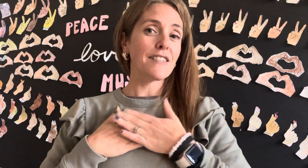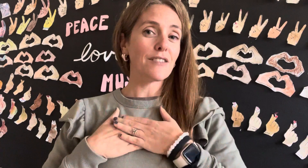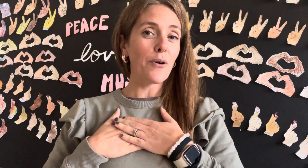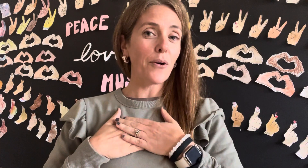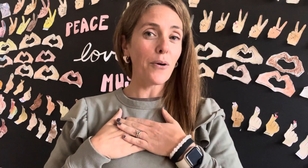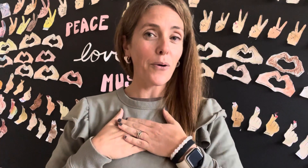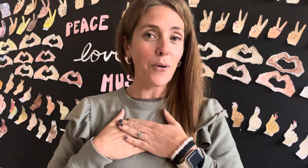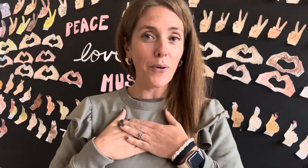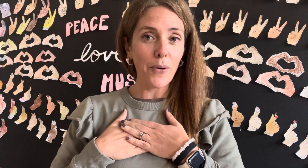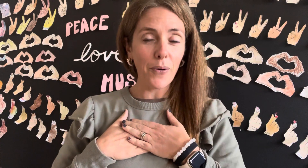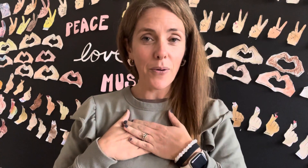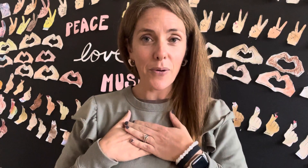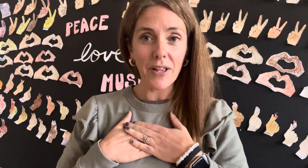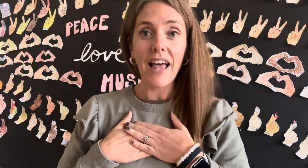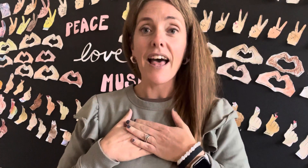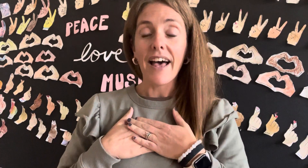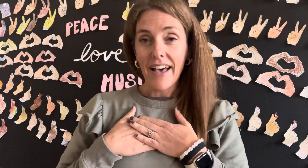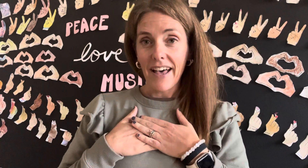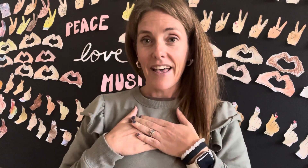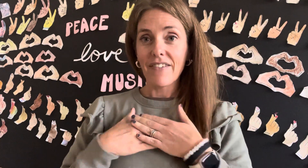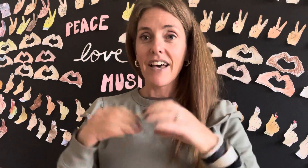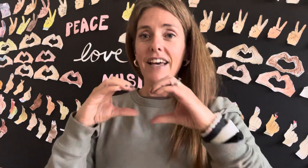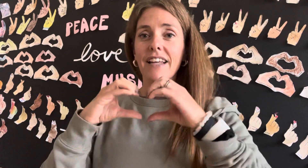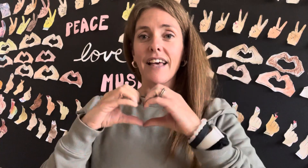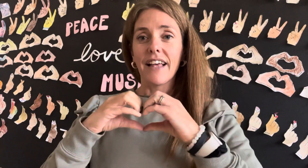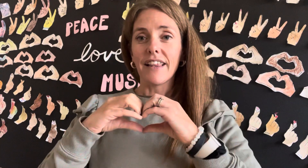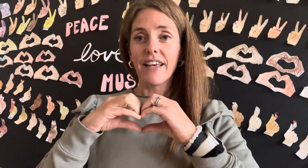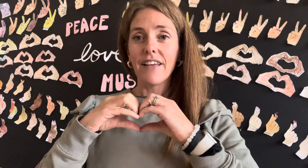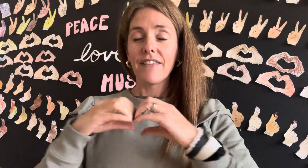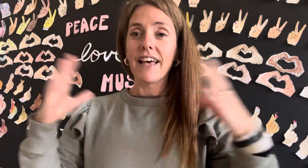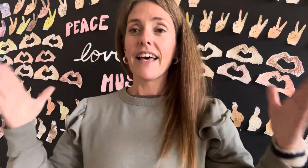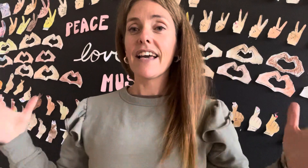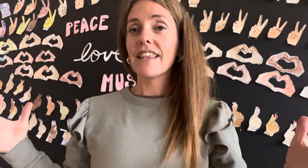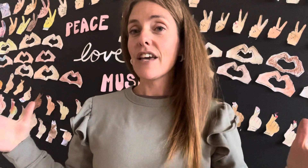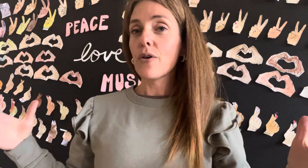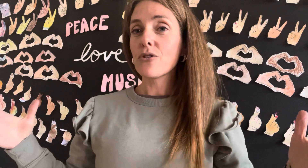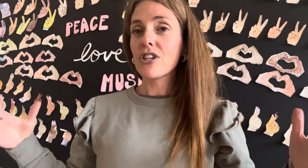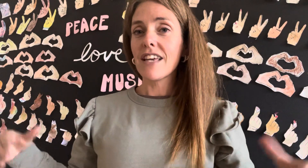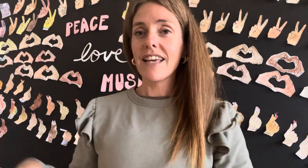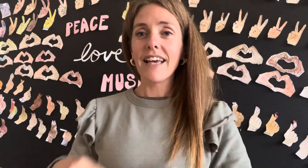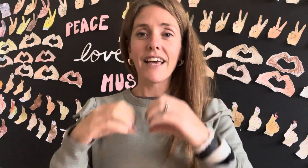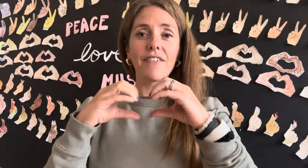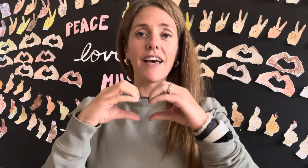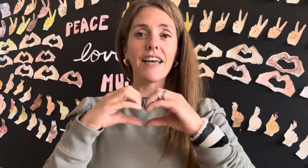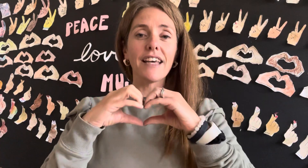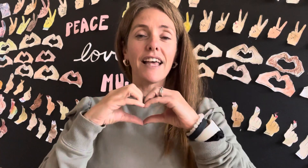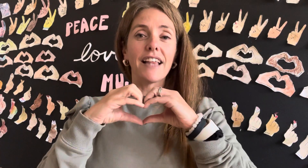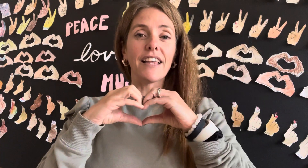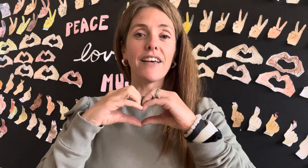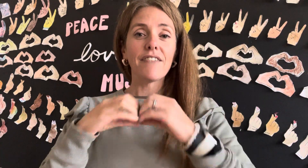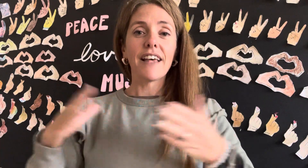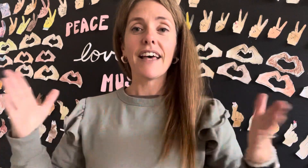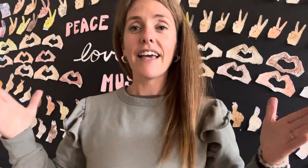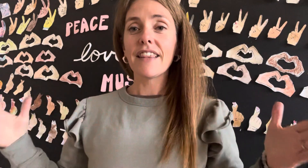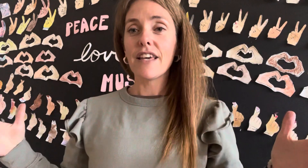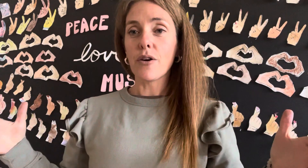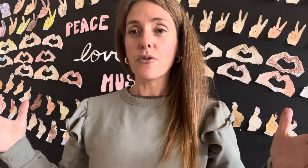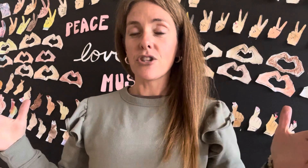soul. I've got love like the ocean. I've got love like the ocean.